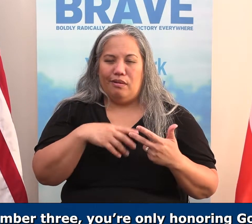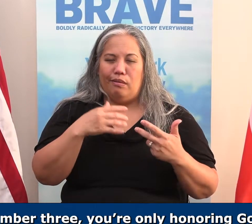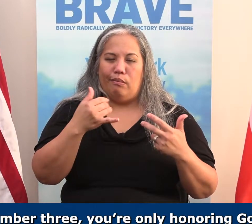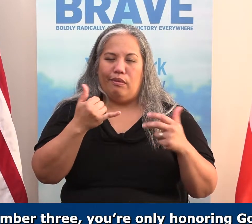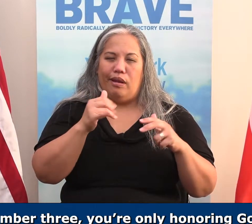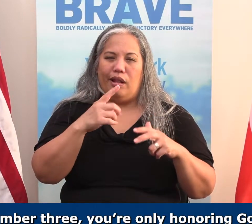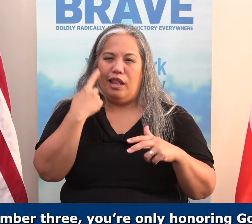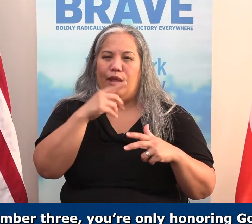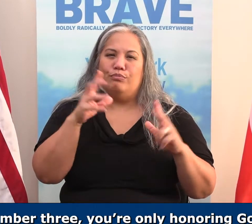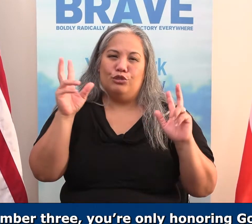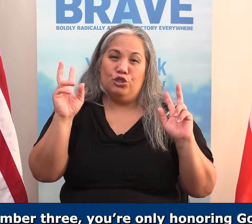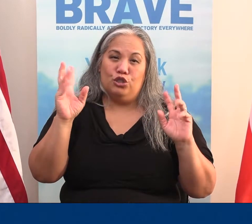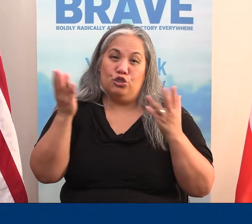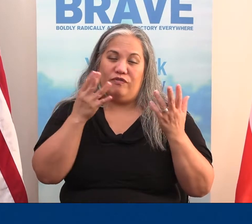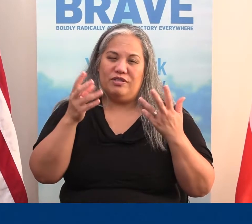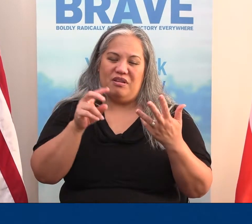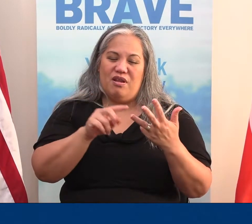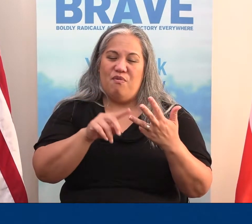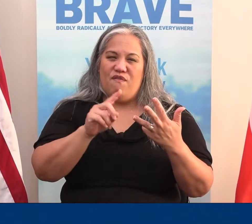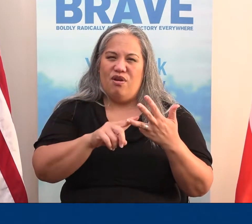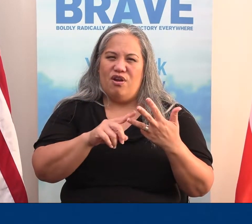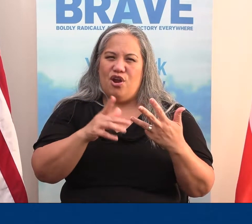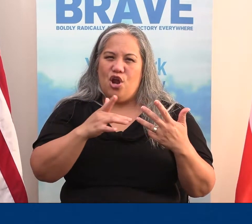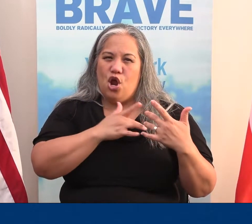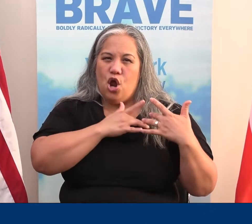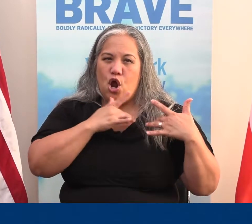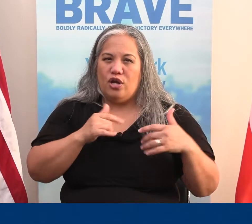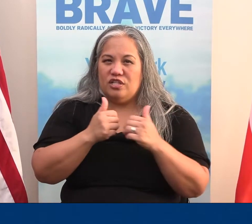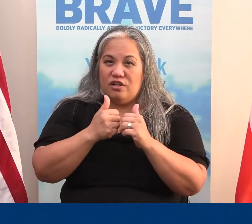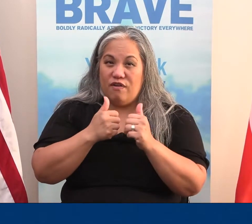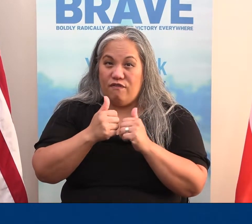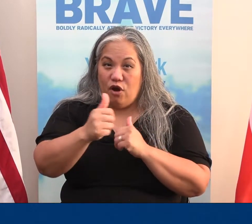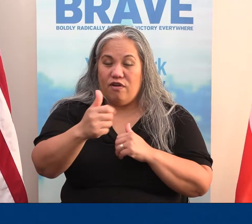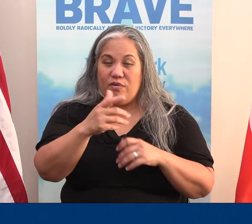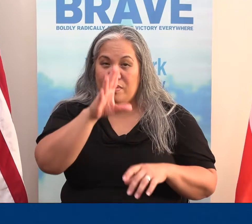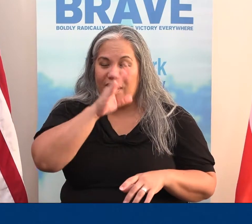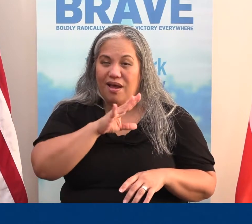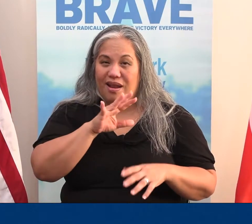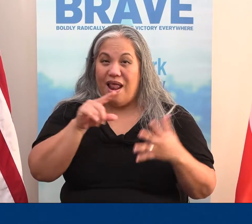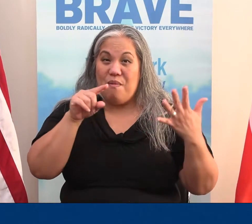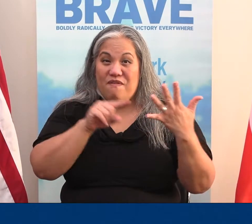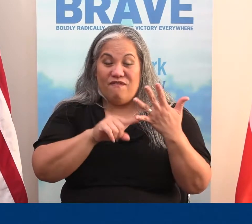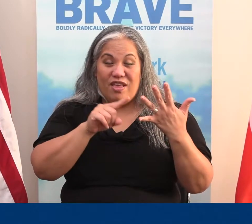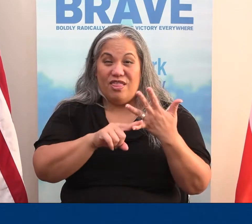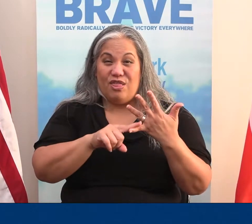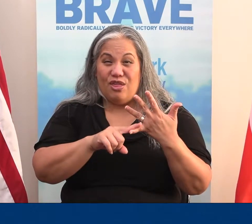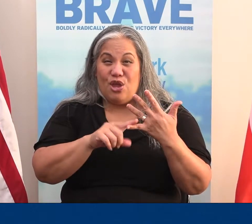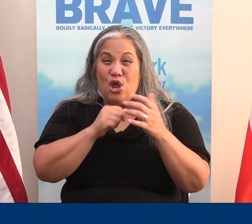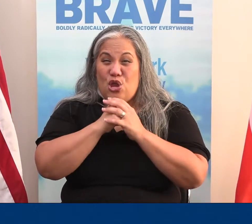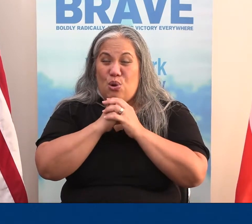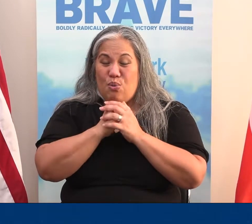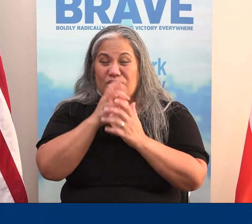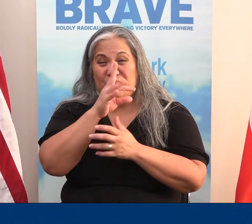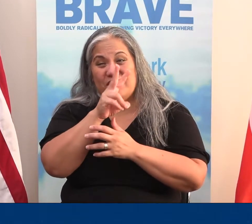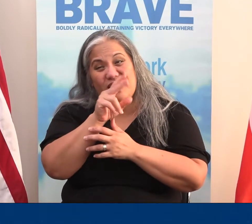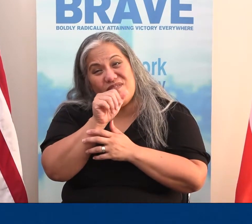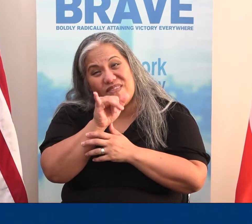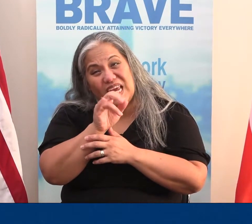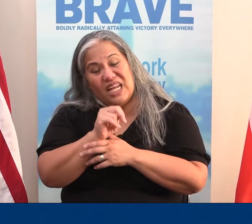you're paying God lip service. Number four, your heart is far away from God. And number five, your